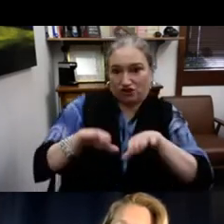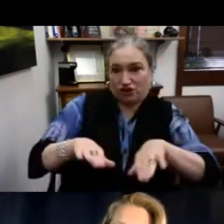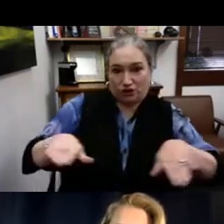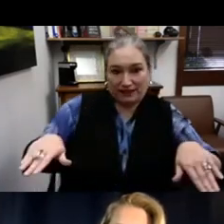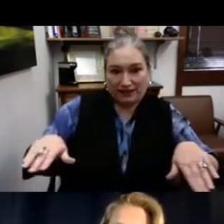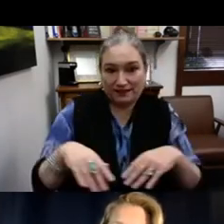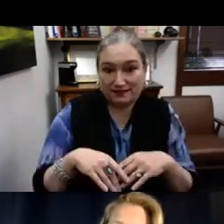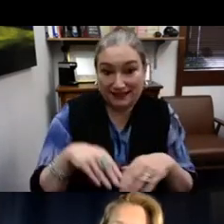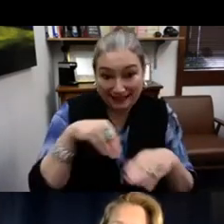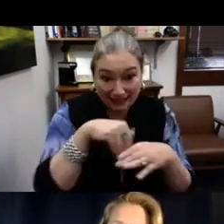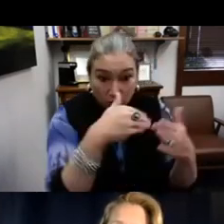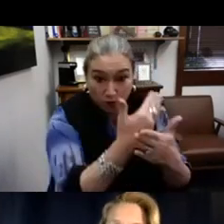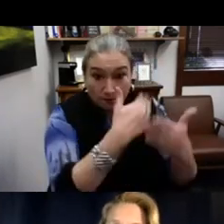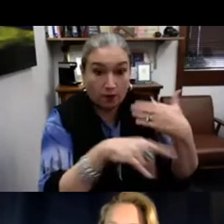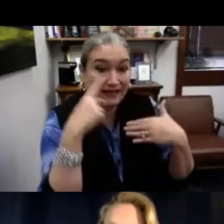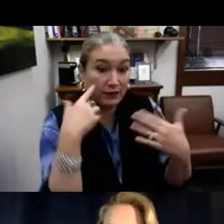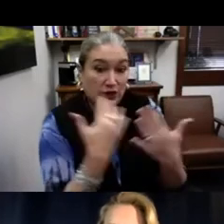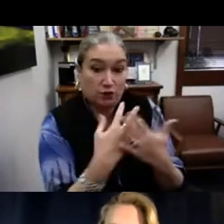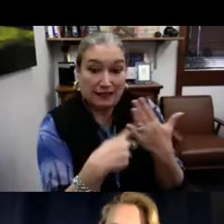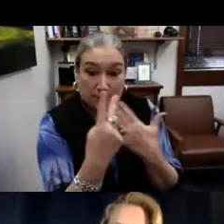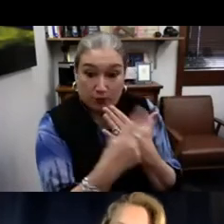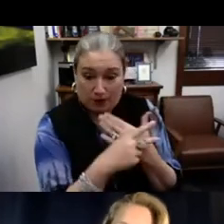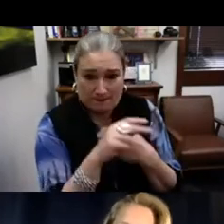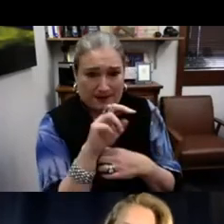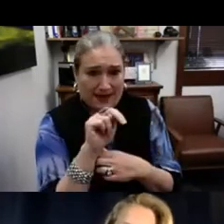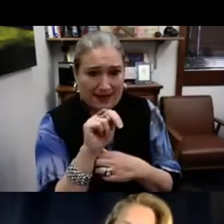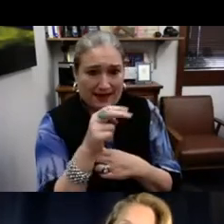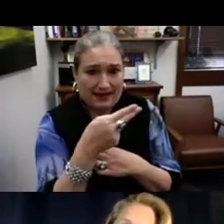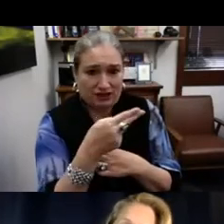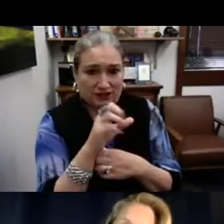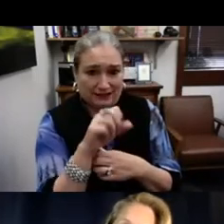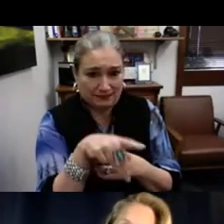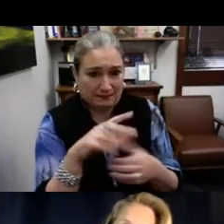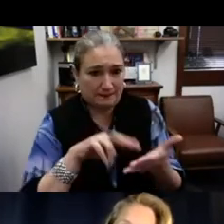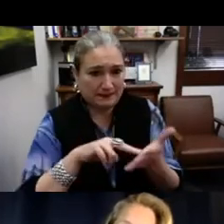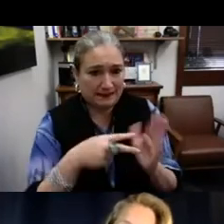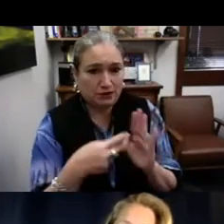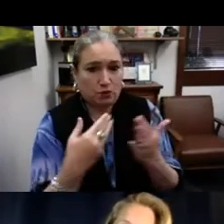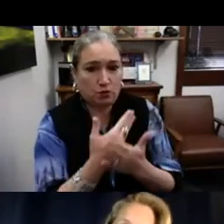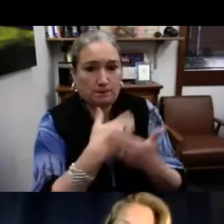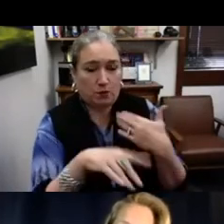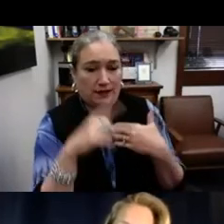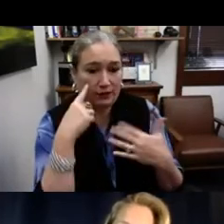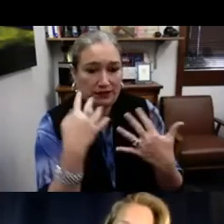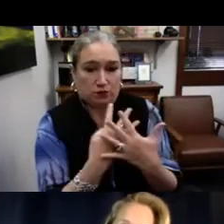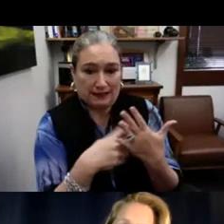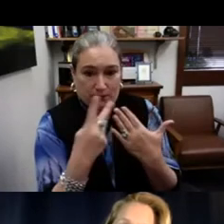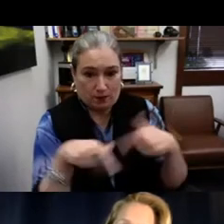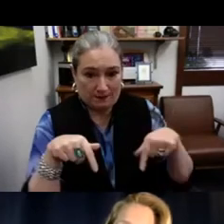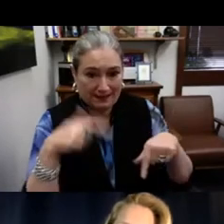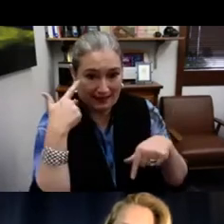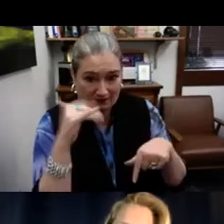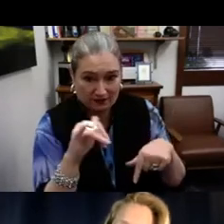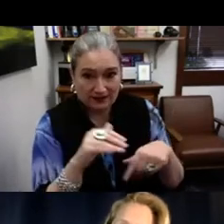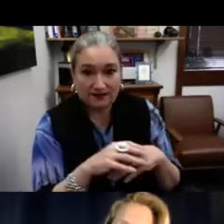the deficit that they're focusing on only of the auditory ability or their speech ability and how it's focused with the NHSP, which is the